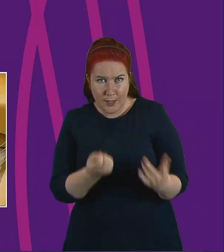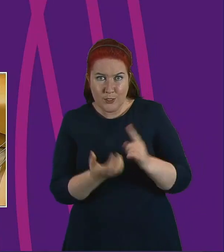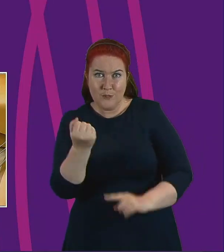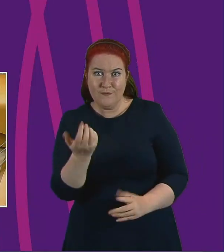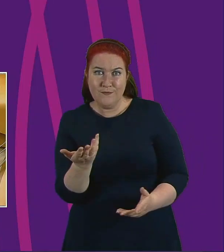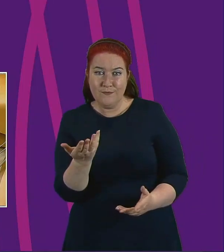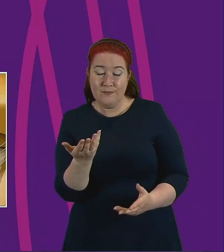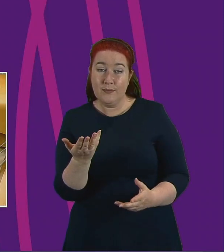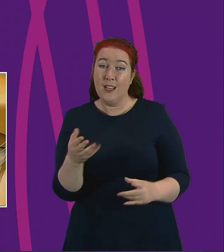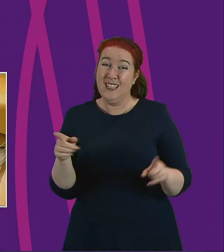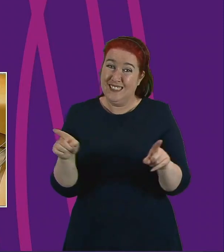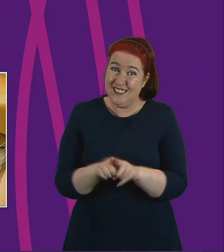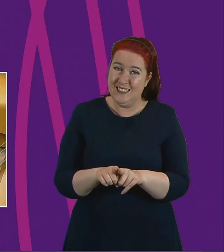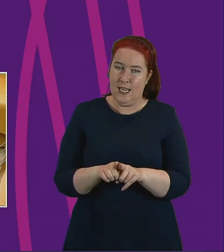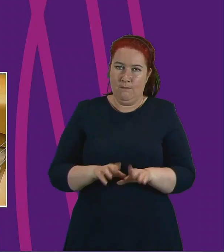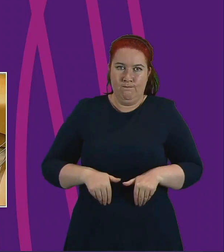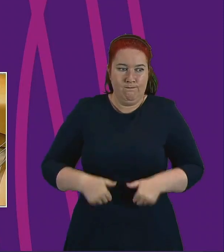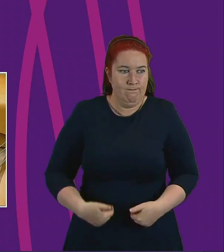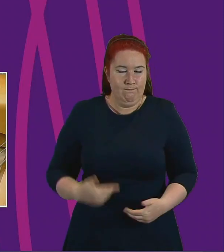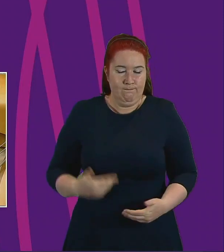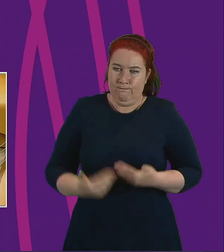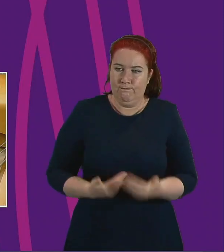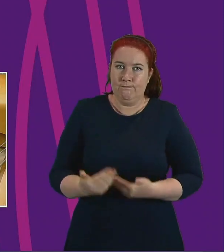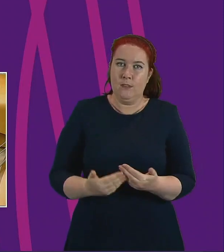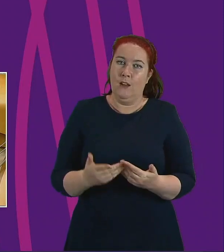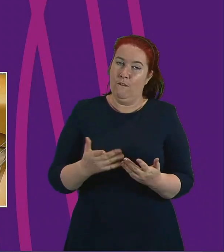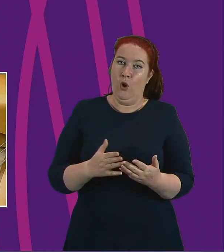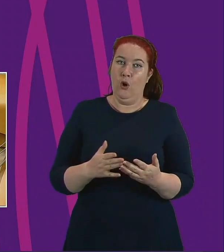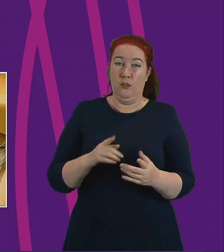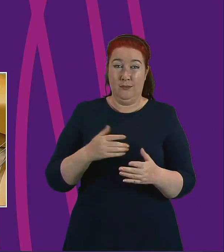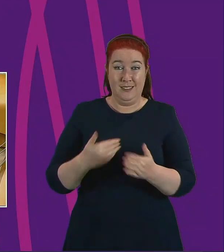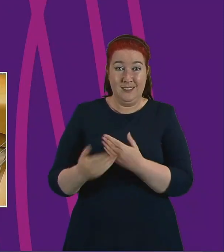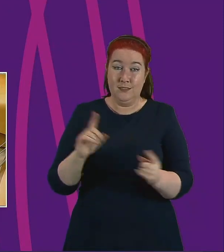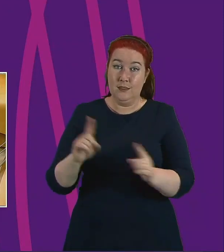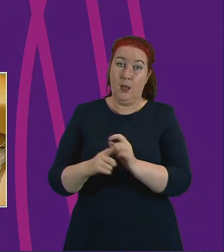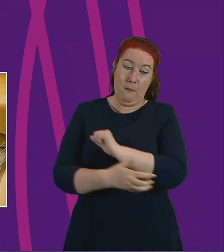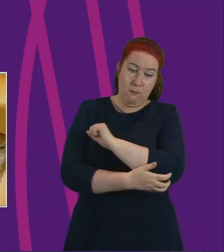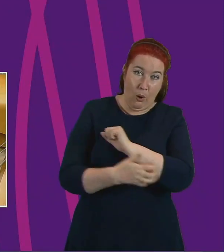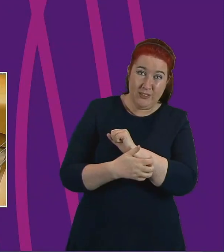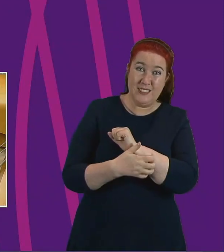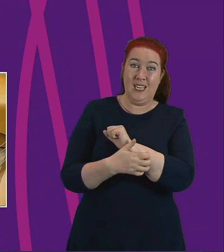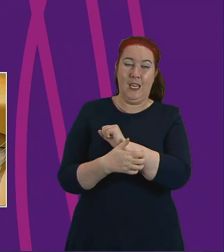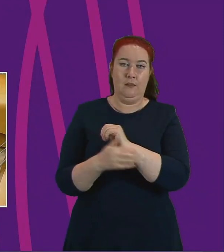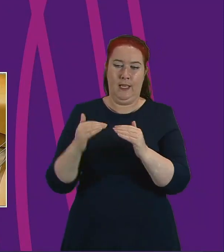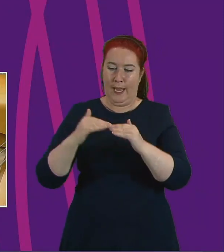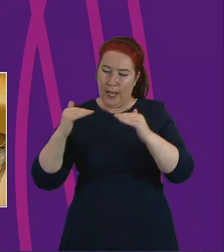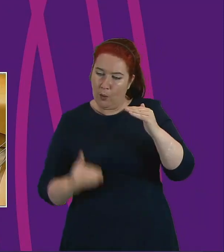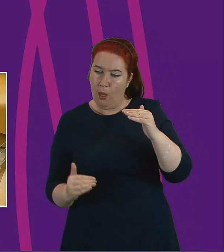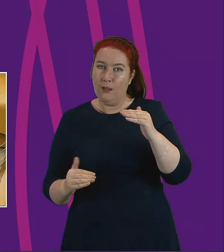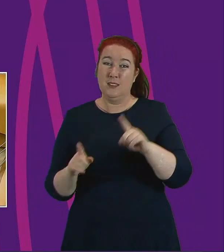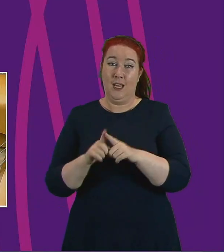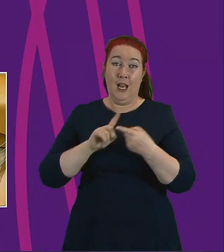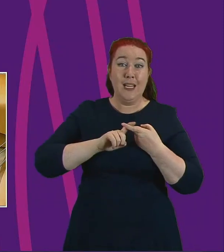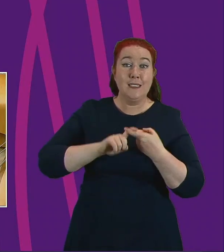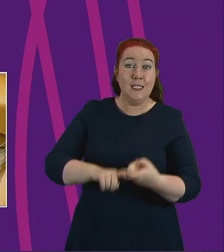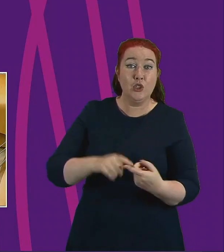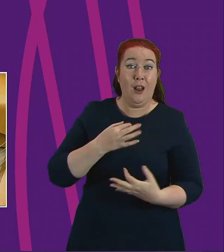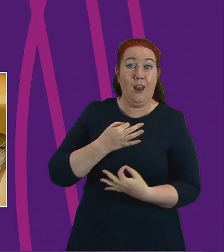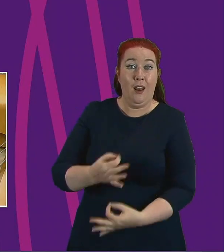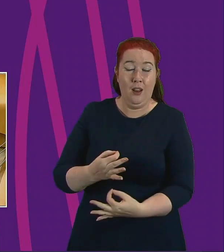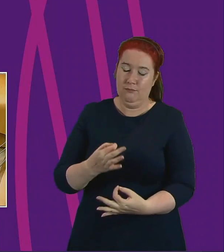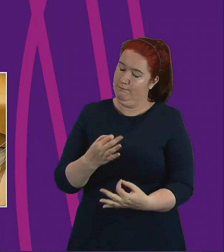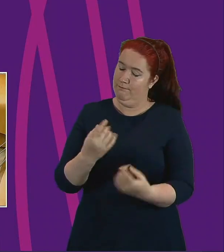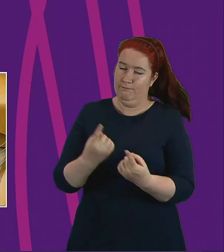we need that same will to tackle poverty, addiction and inequality. These things also threaten the lives of the citizens we